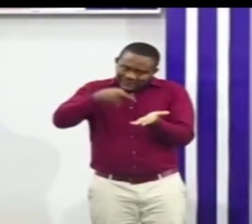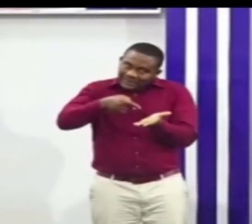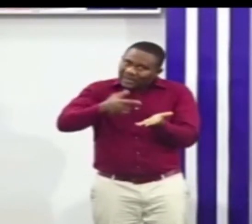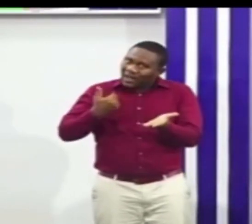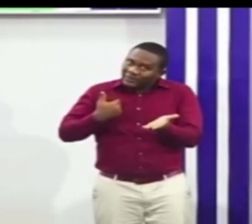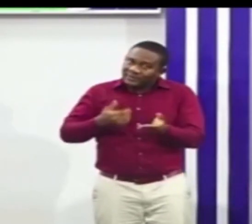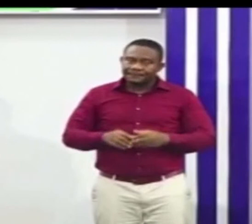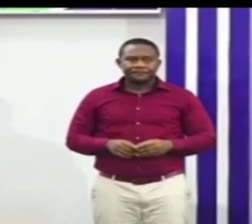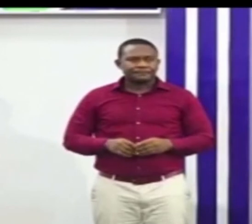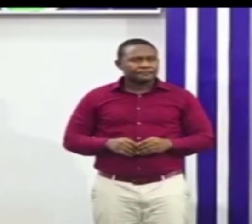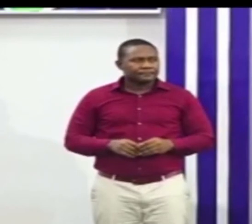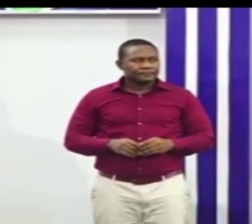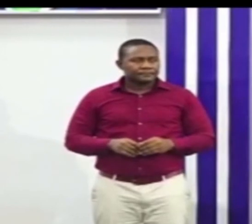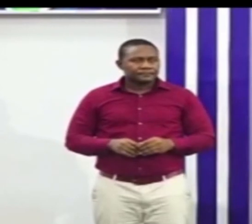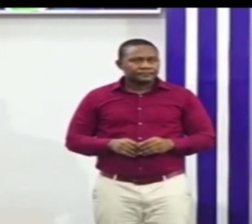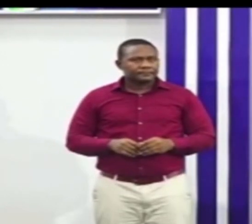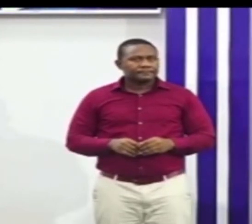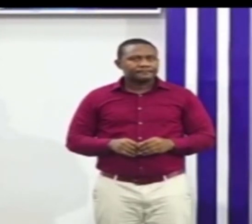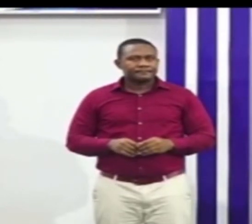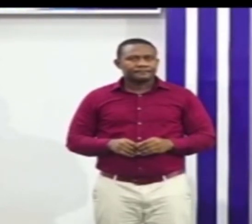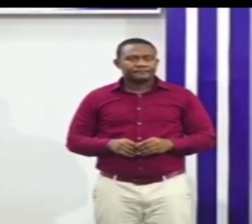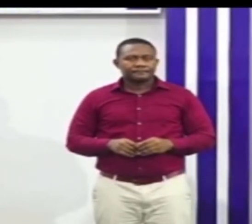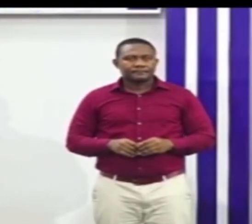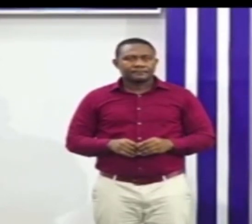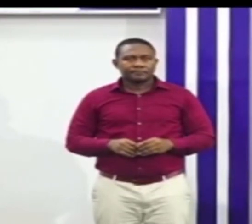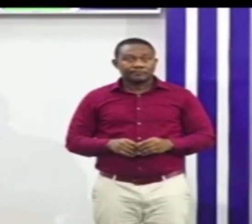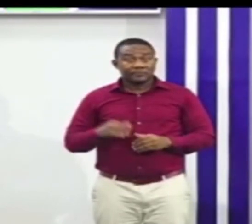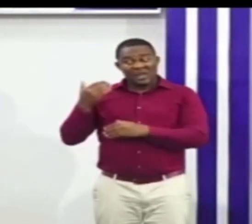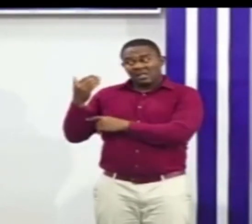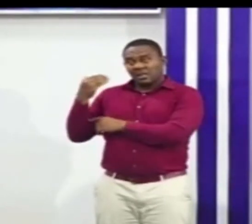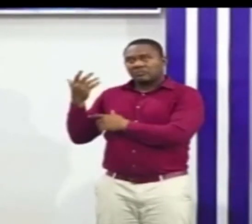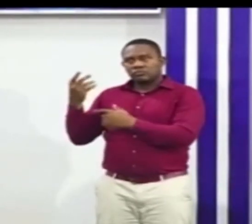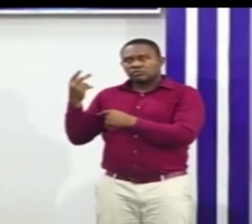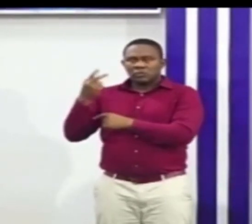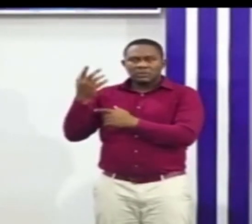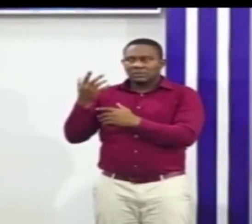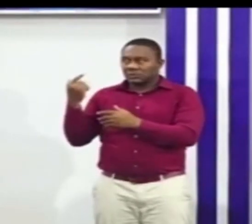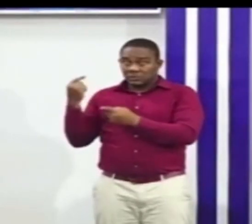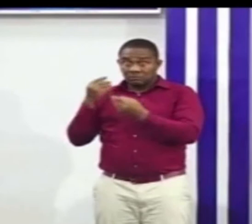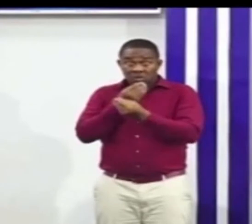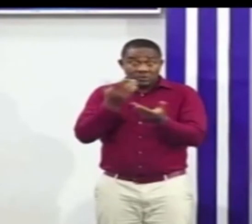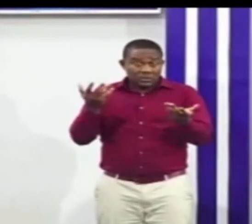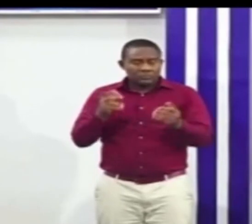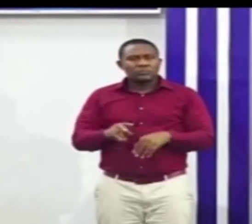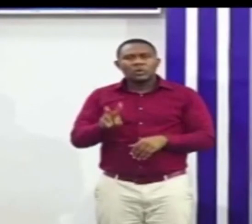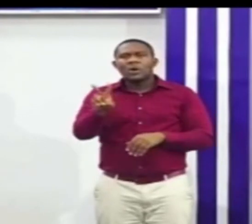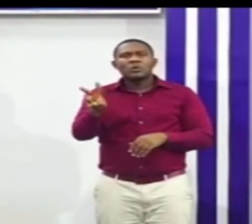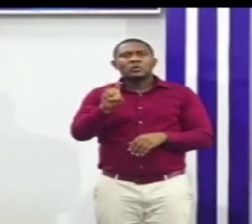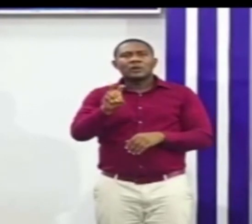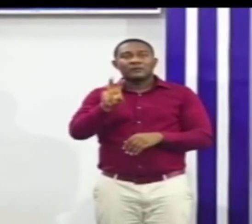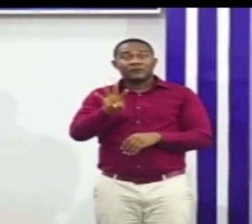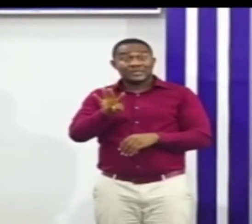In terms of the case recorded since the last update, 248 had come from Greater